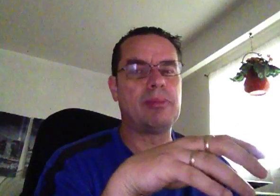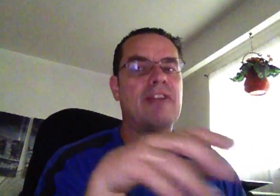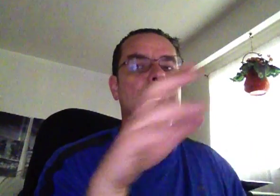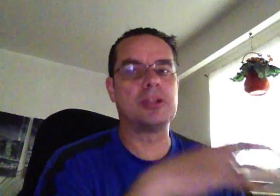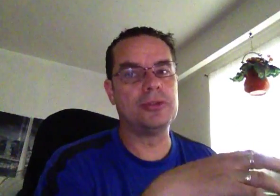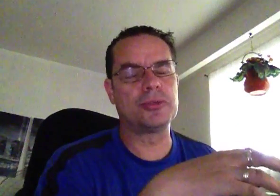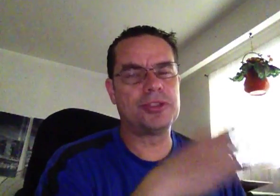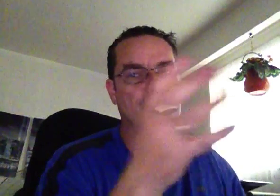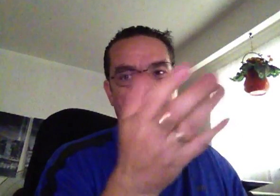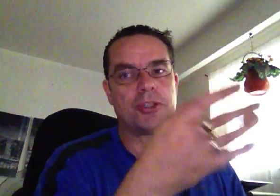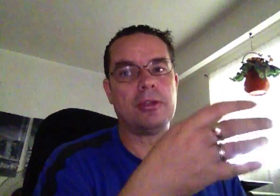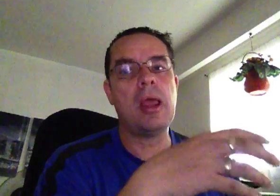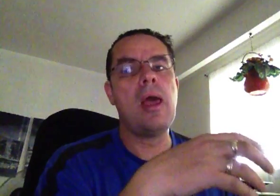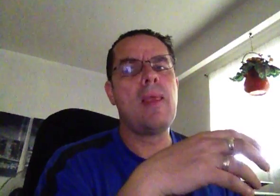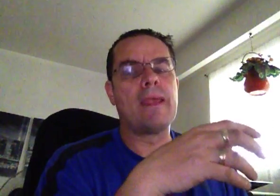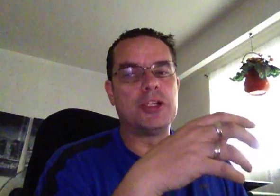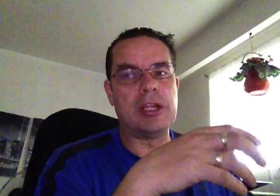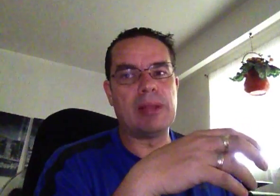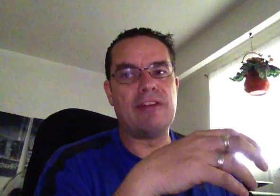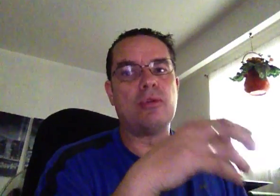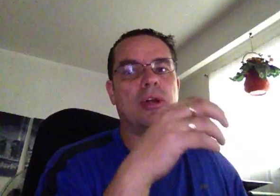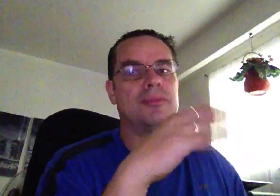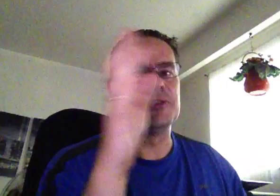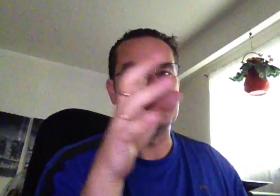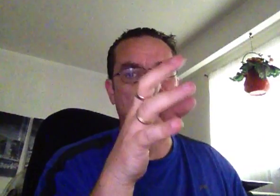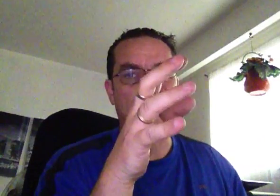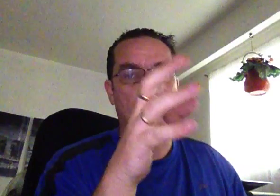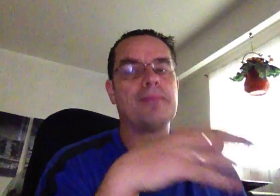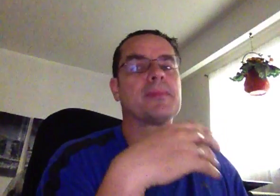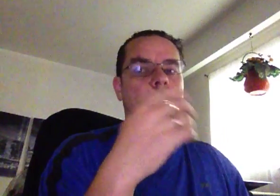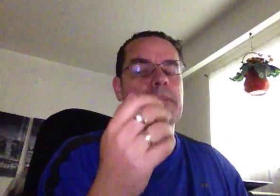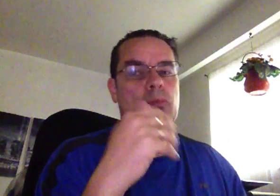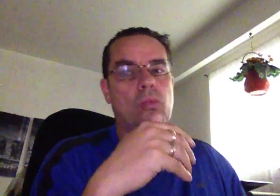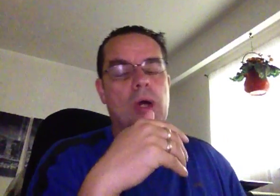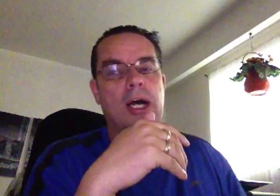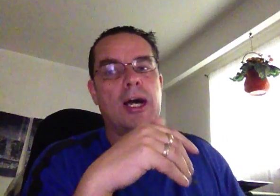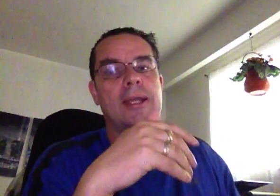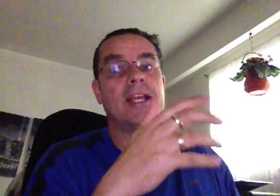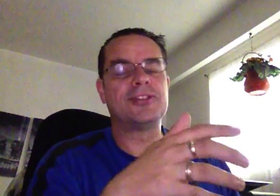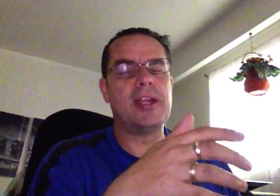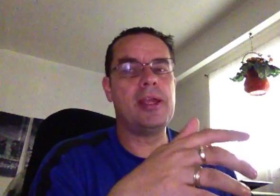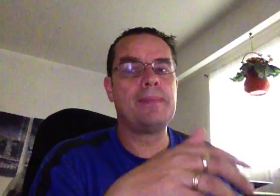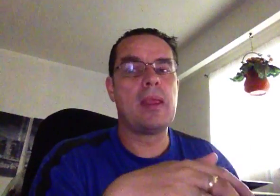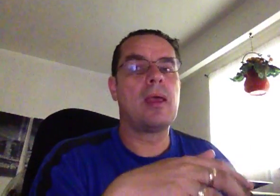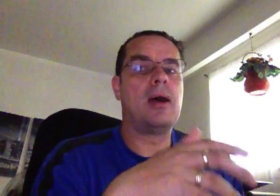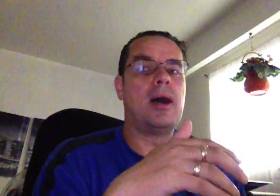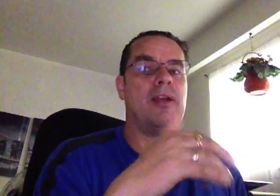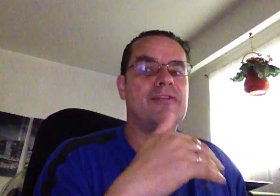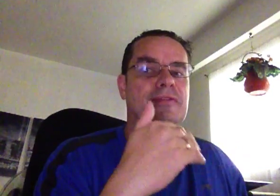platforms, closed source or commercial trading platforms, and so on and so forth. Okay, yesterday, for